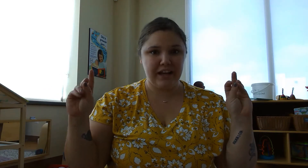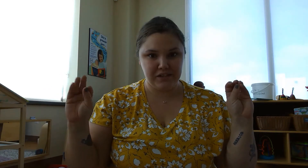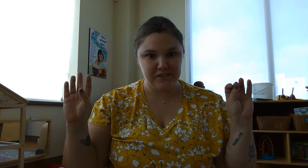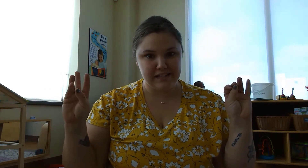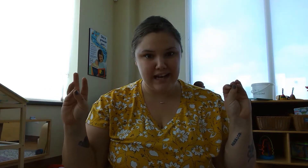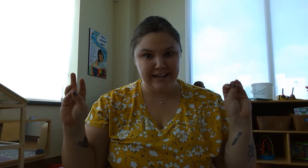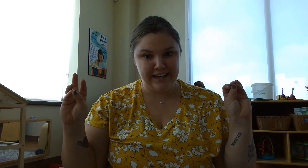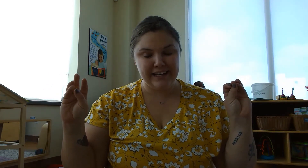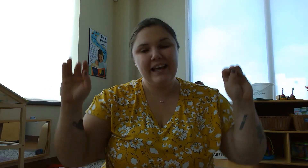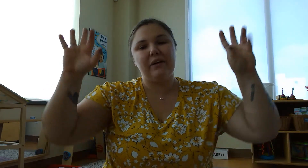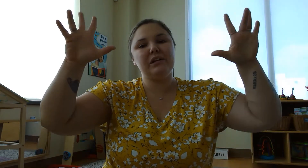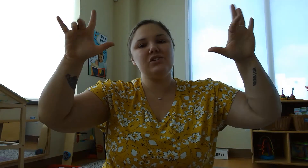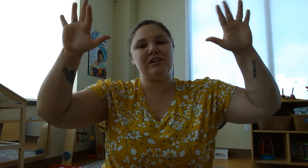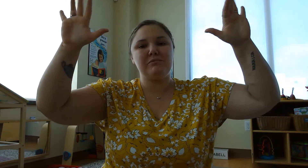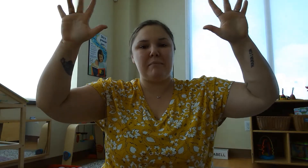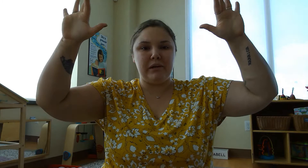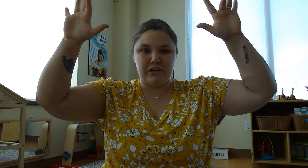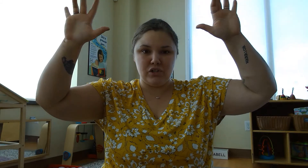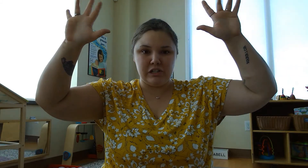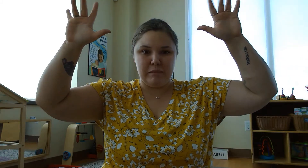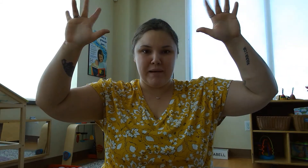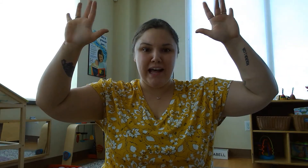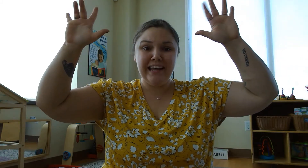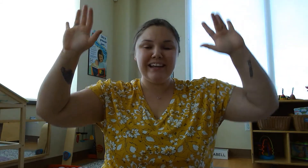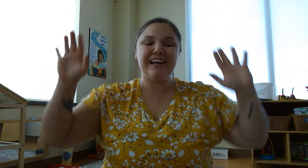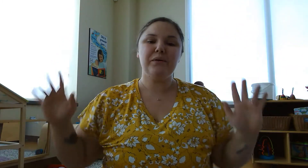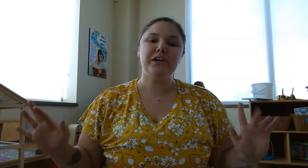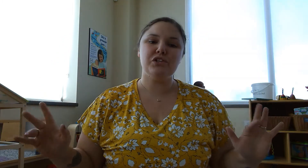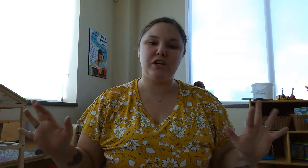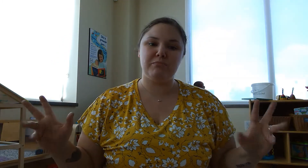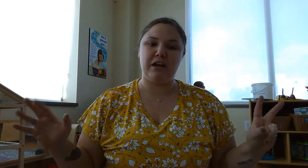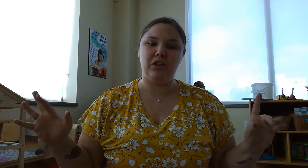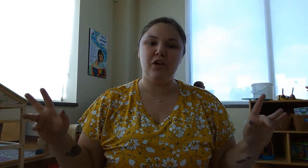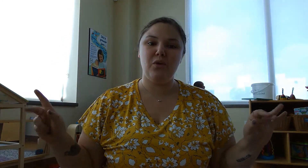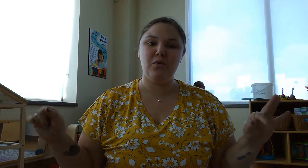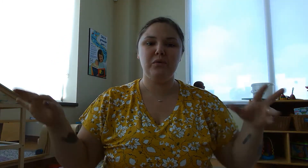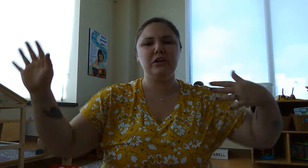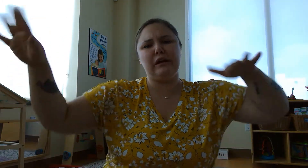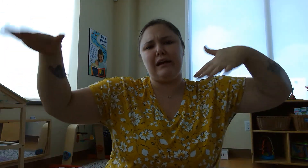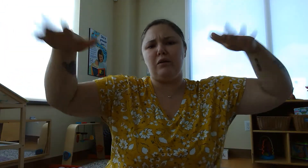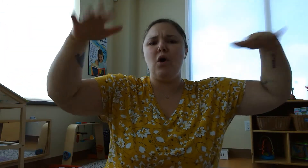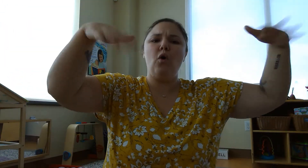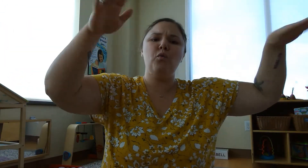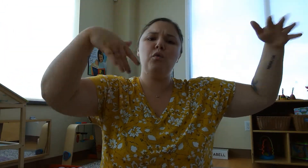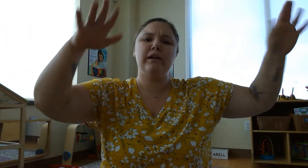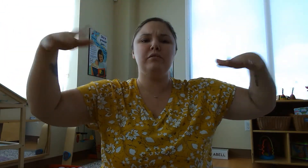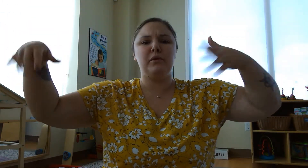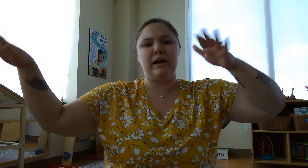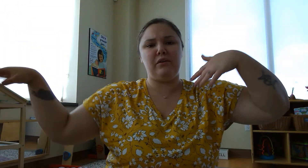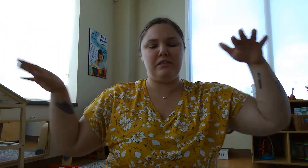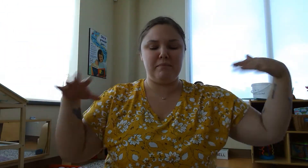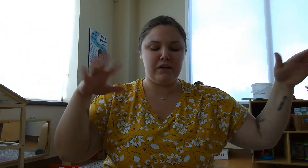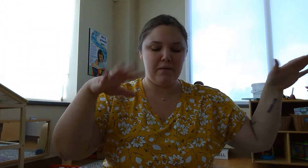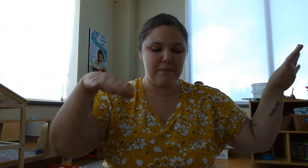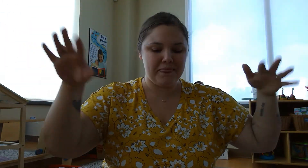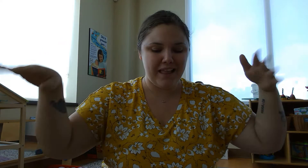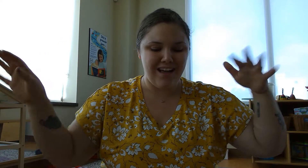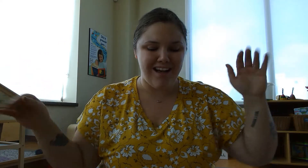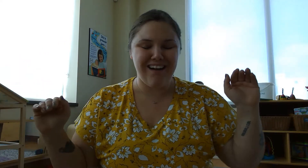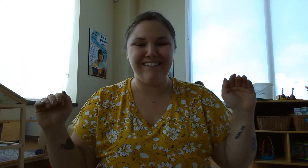hands for signing. We're going to stretch them up. We're going to stretch them up high. We're going to stretch them down low. We're going to kind of wave them around in the middle. All